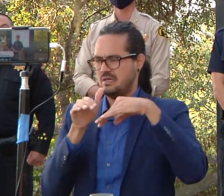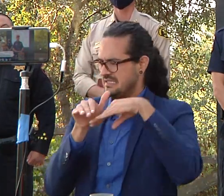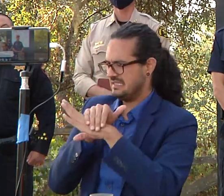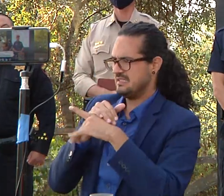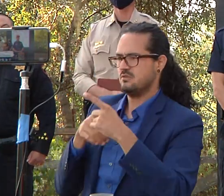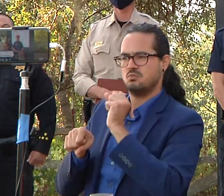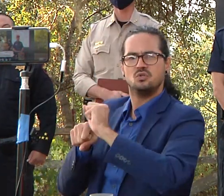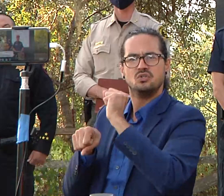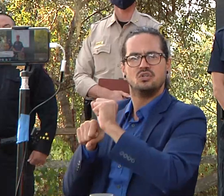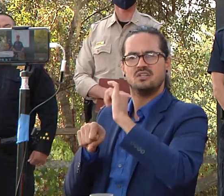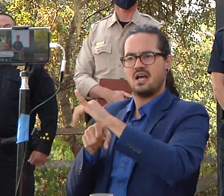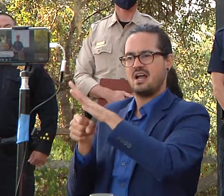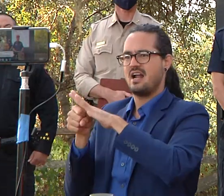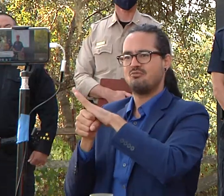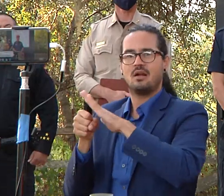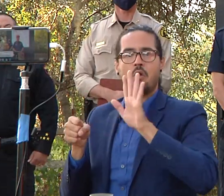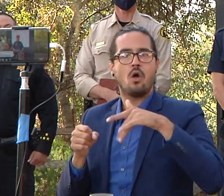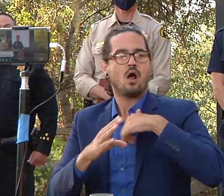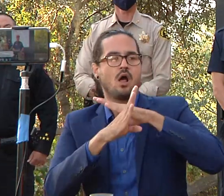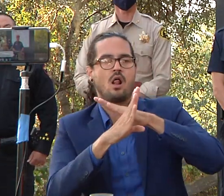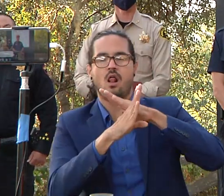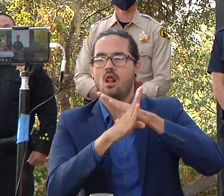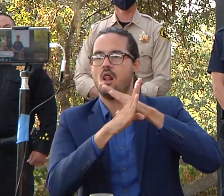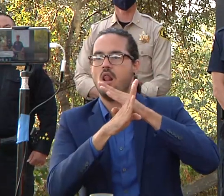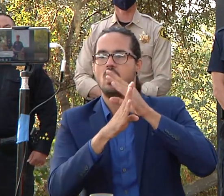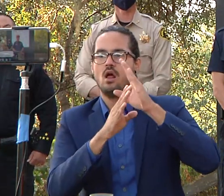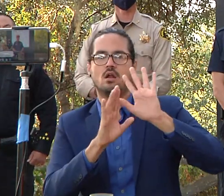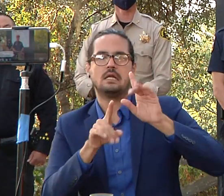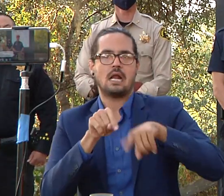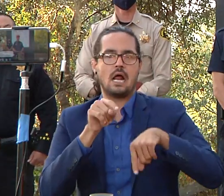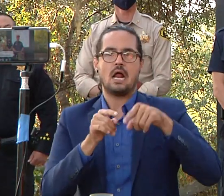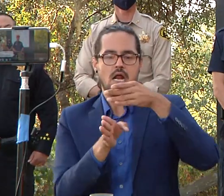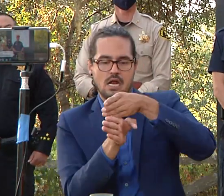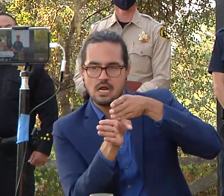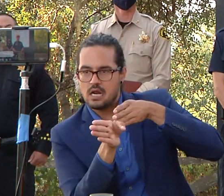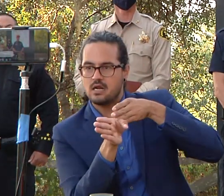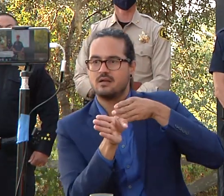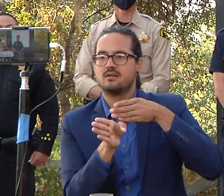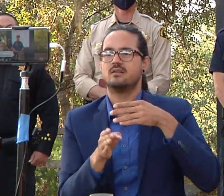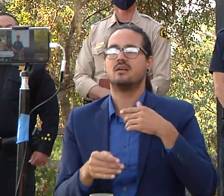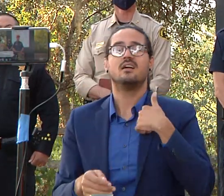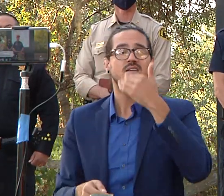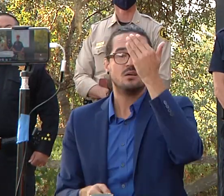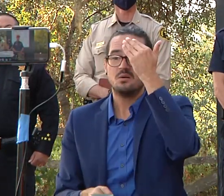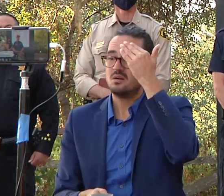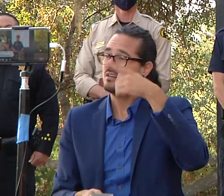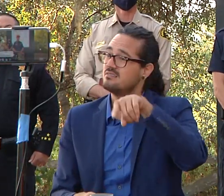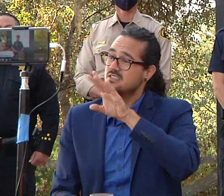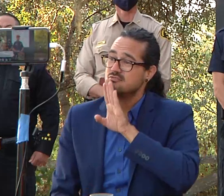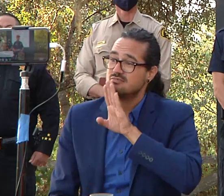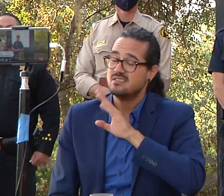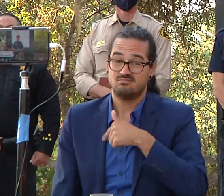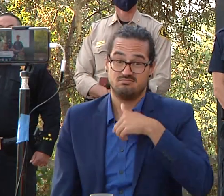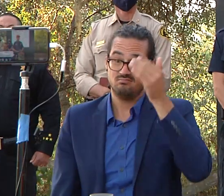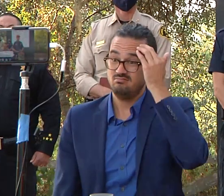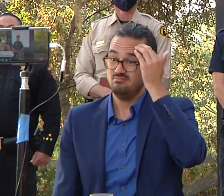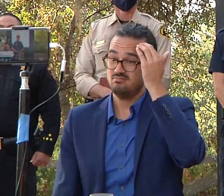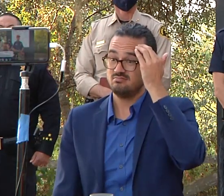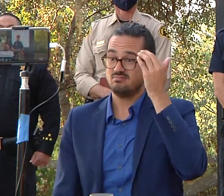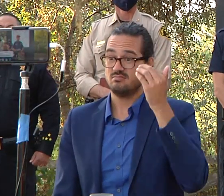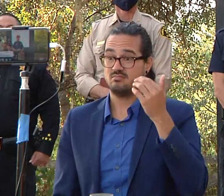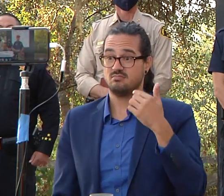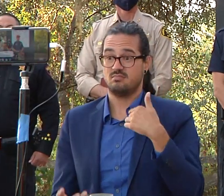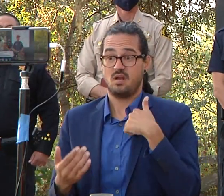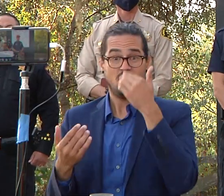anticipation of getting back that we don't take that lightly so we're doing everything we can to establish good control